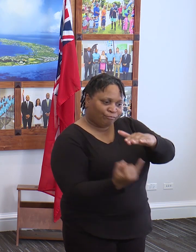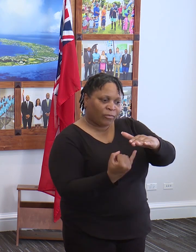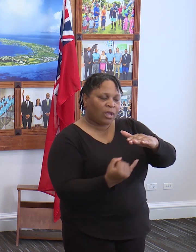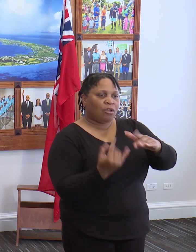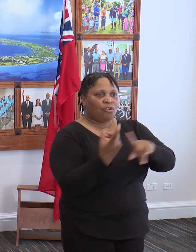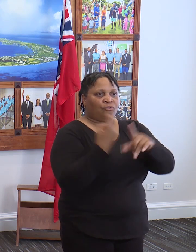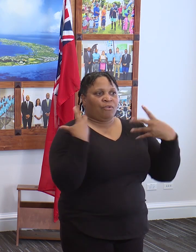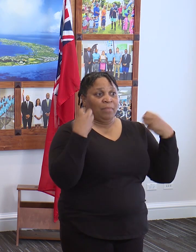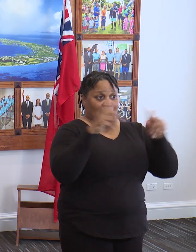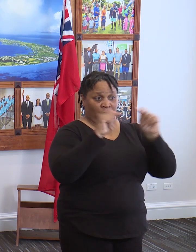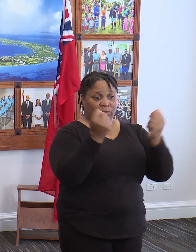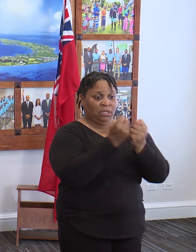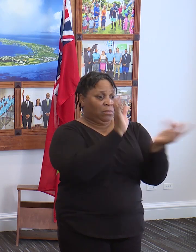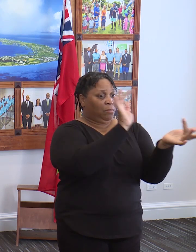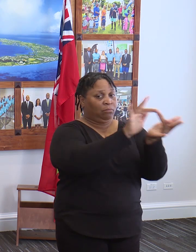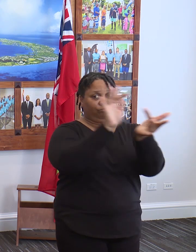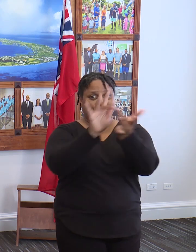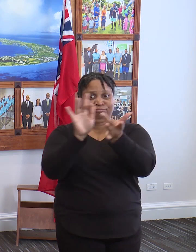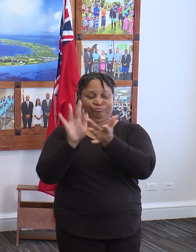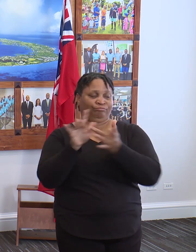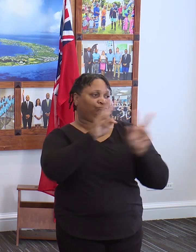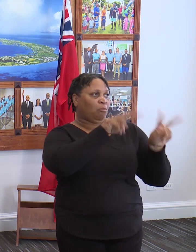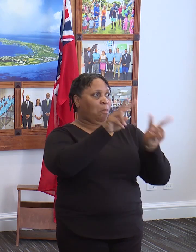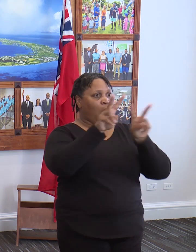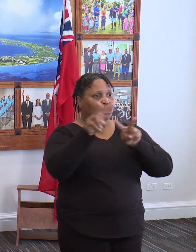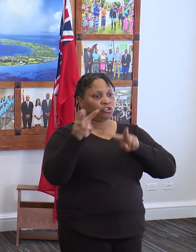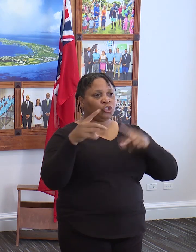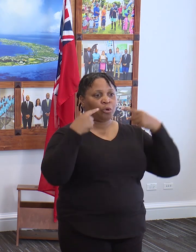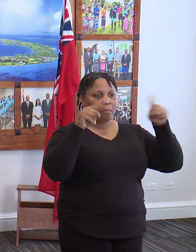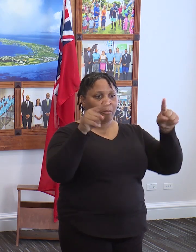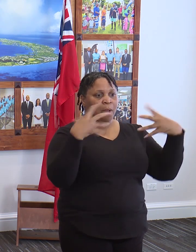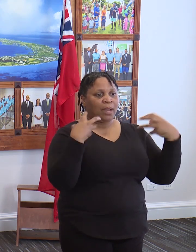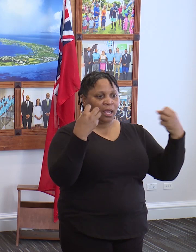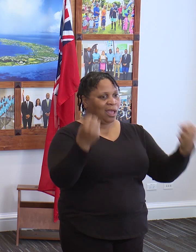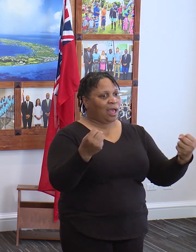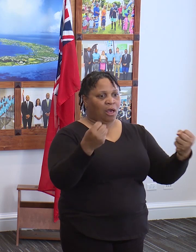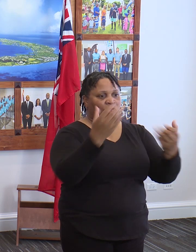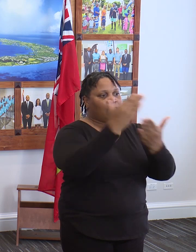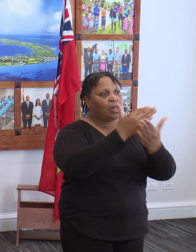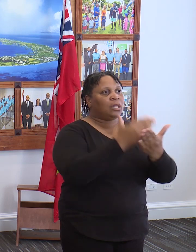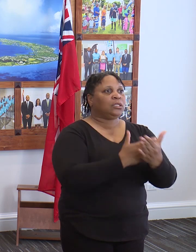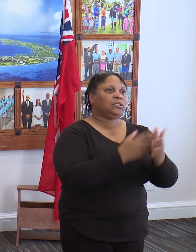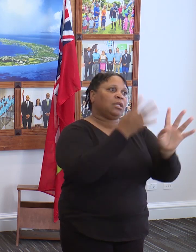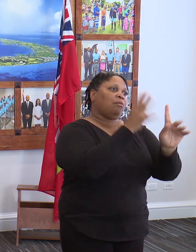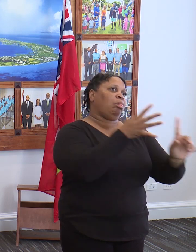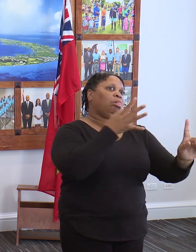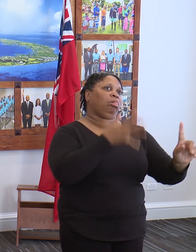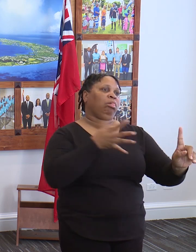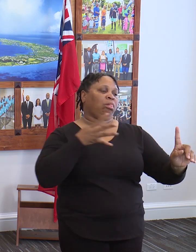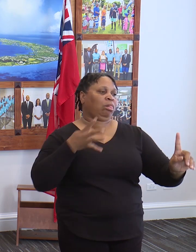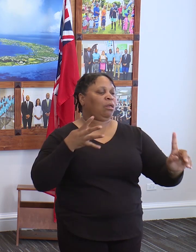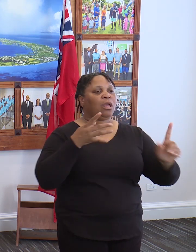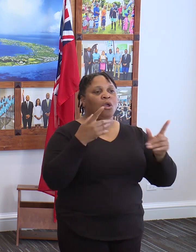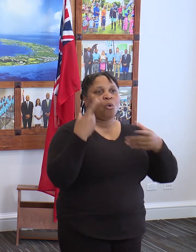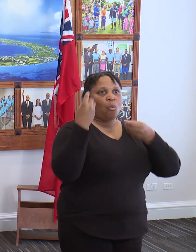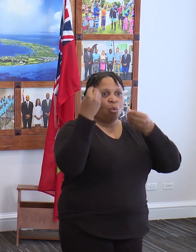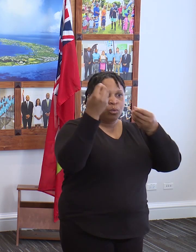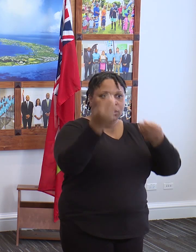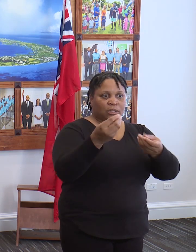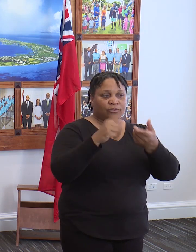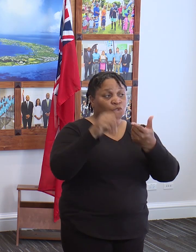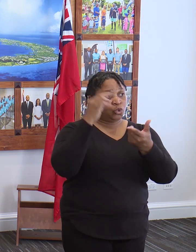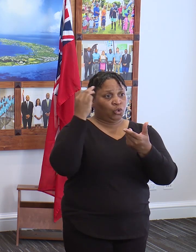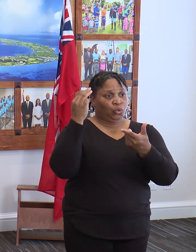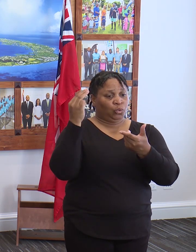and have been contacted to monitor their public health and their client list. It's an extensive list of persons. And what was given to the